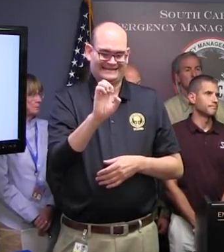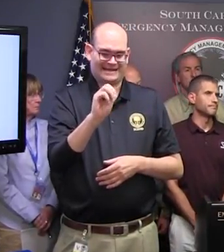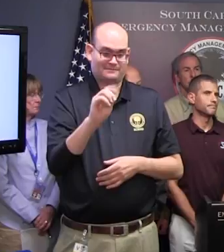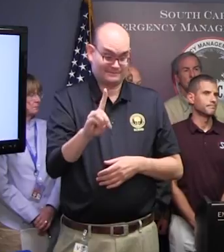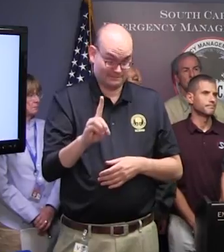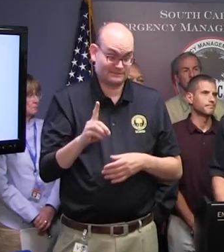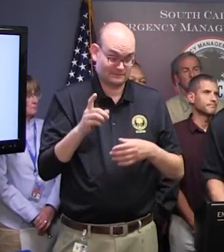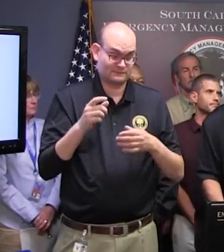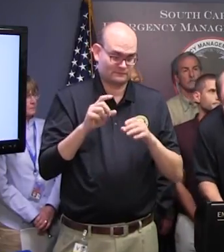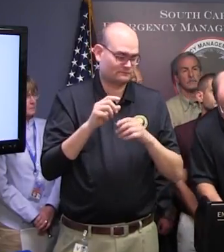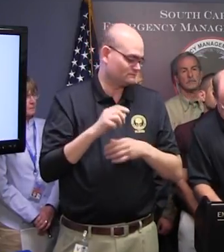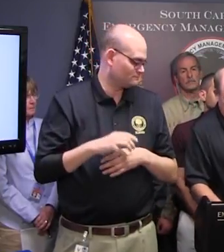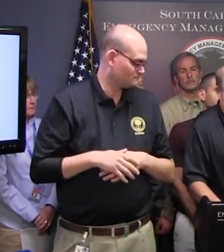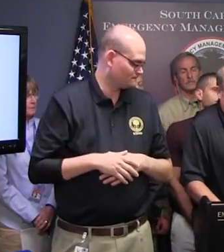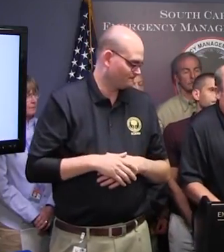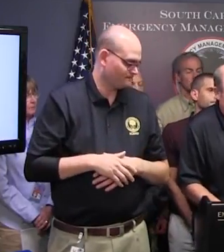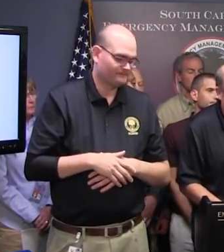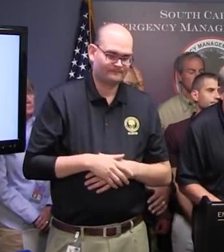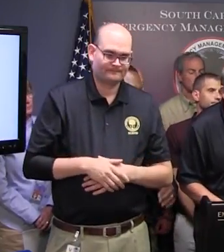Thank you, Governor.